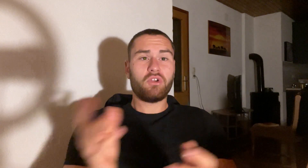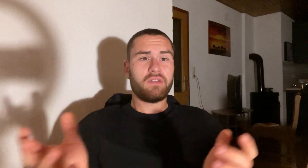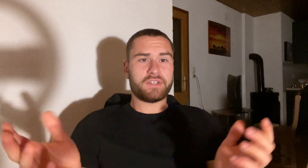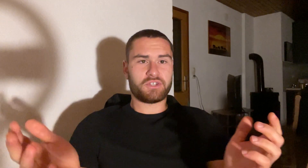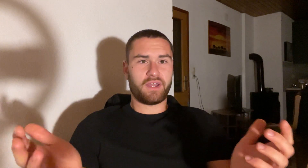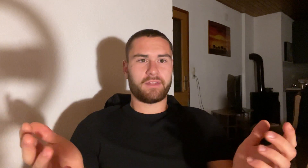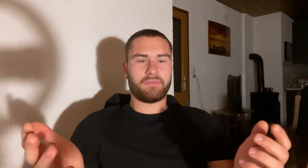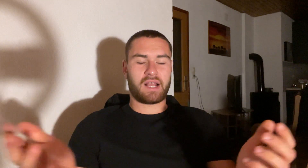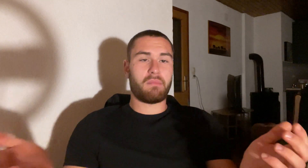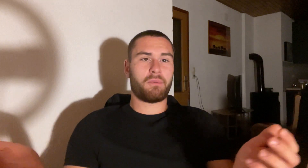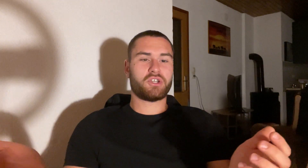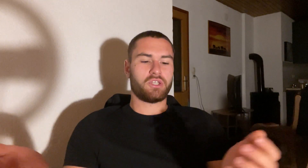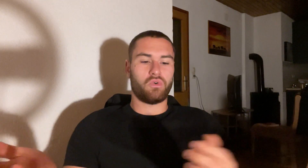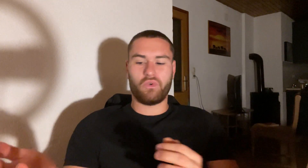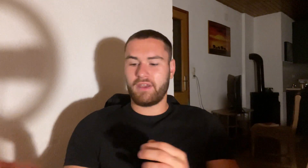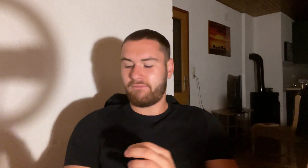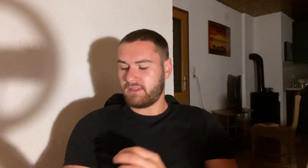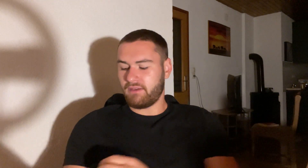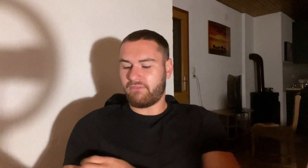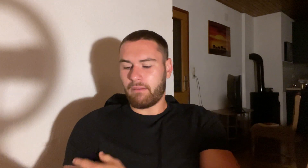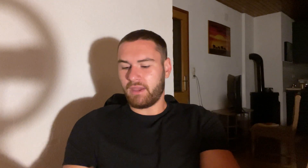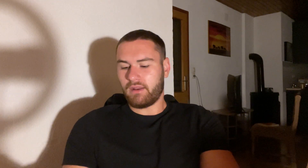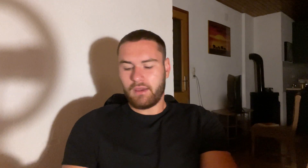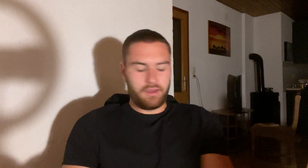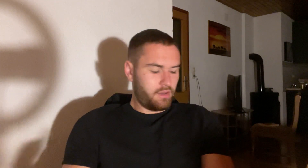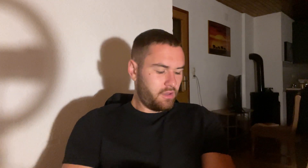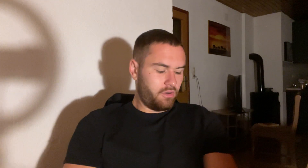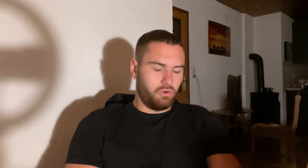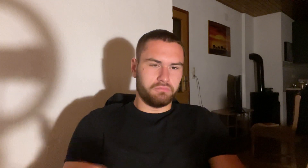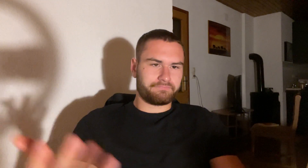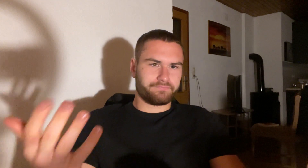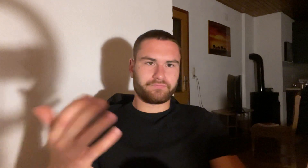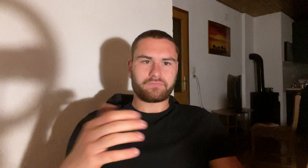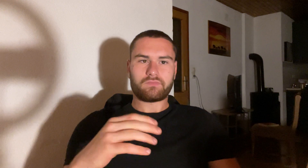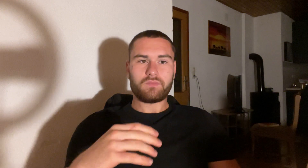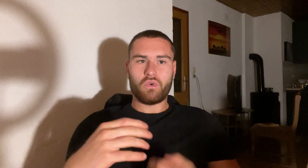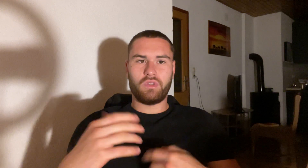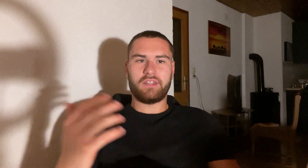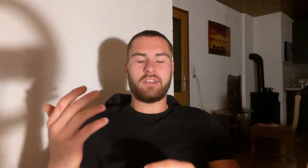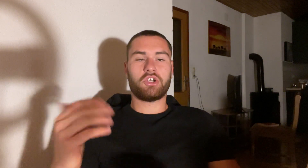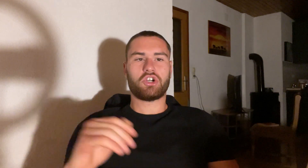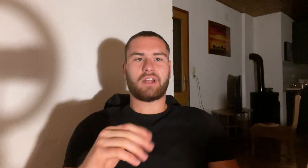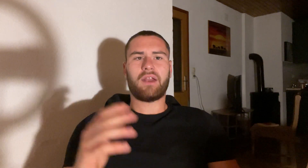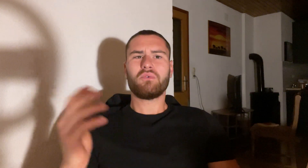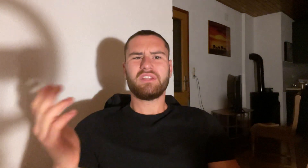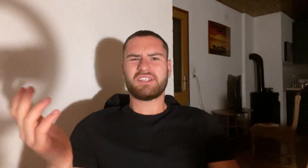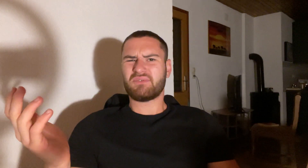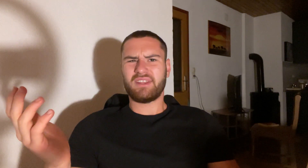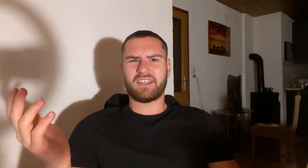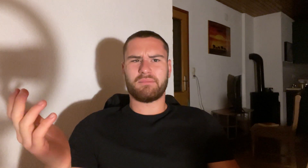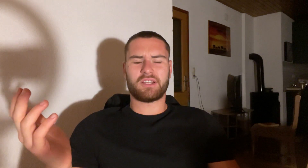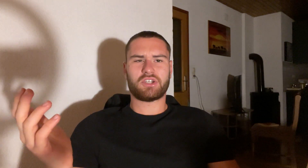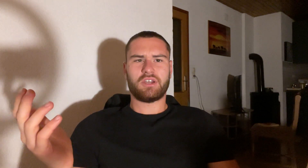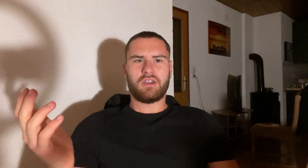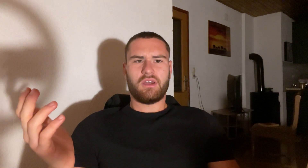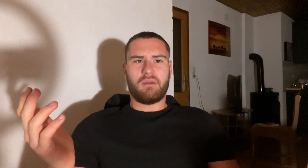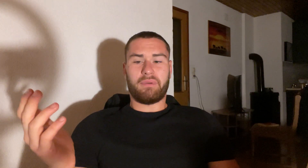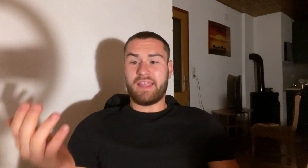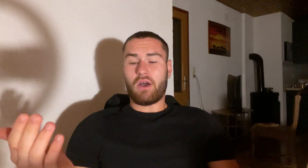you don't even sweat. Like I'm a person who if if I'm in you know only a t-shirt I don't really sweat that much. But now